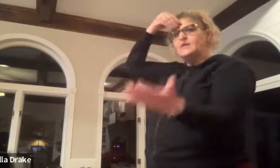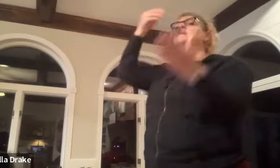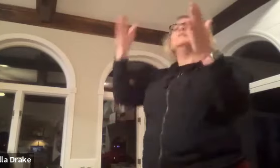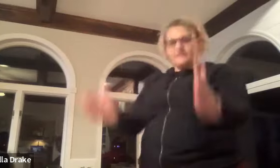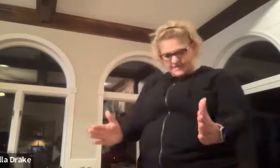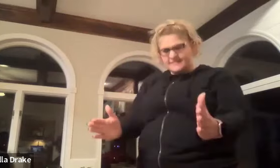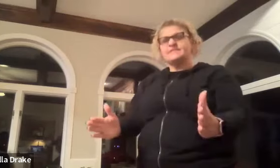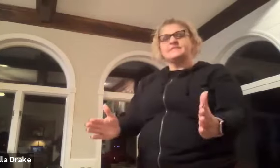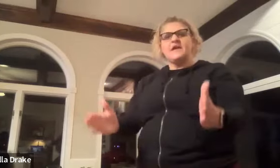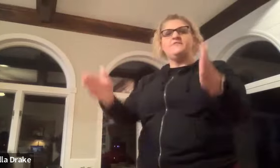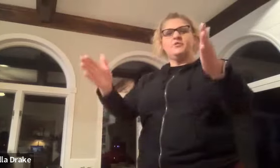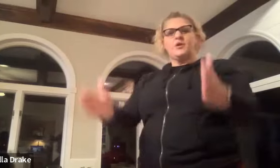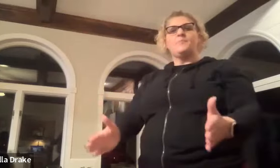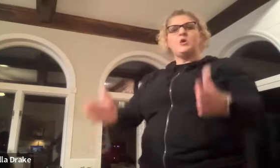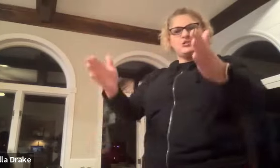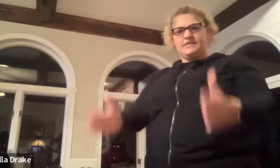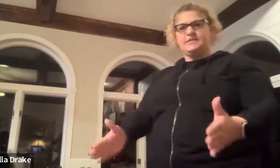and this is the sign for a person